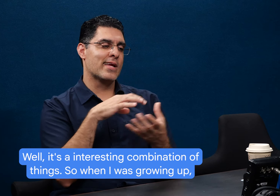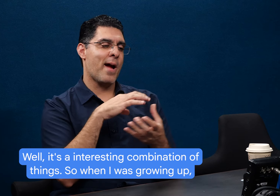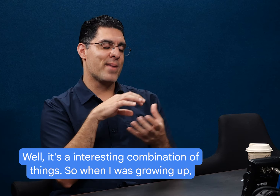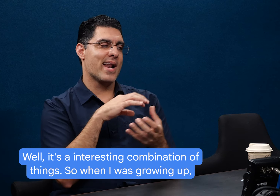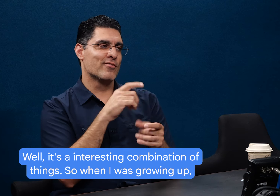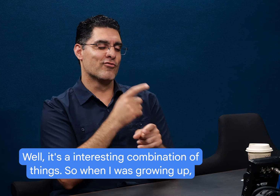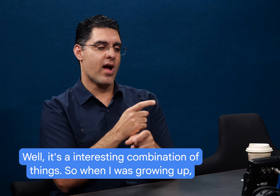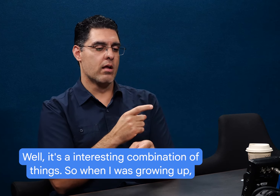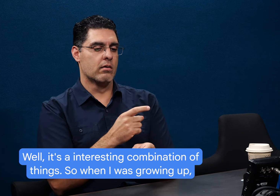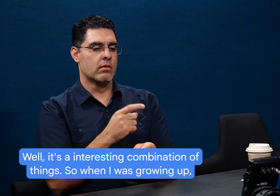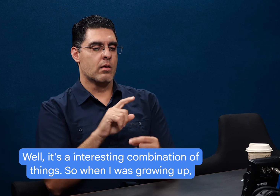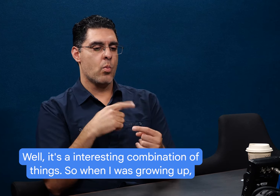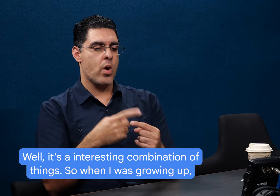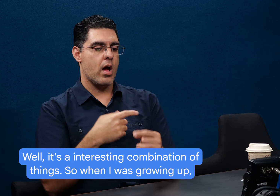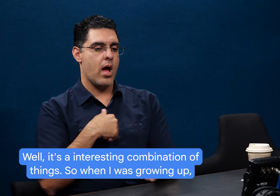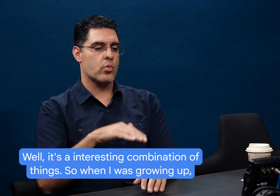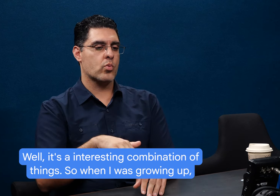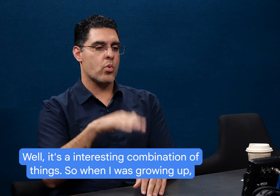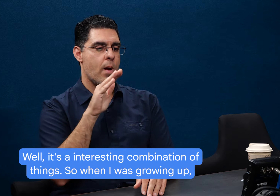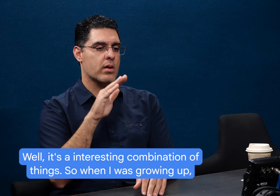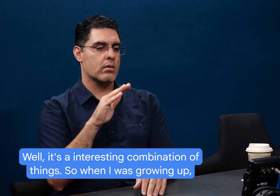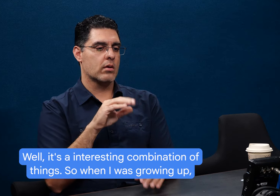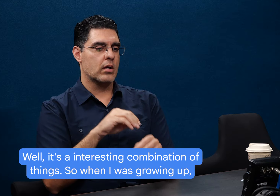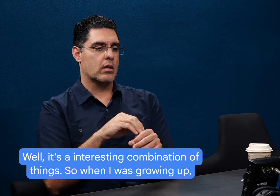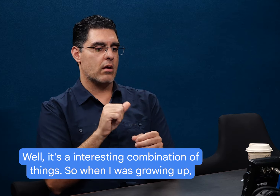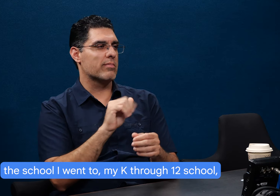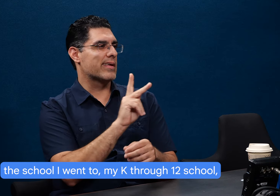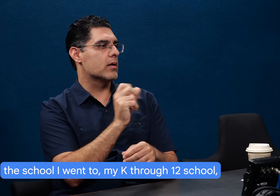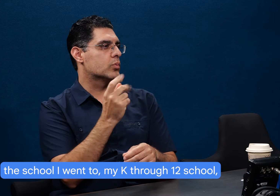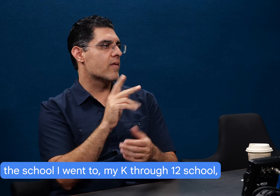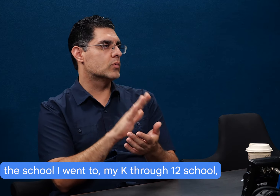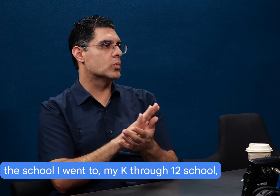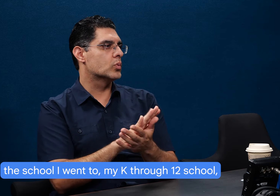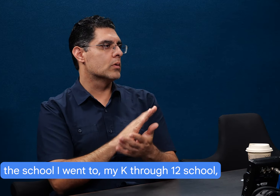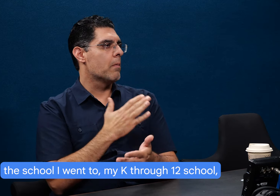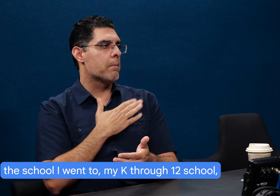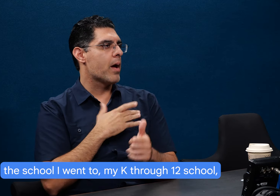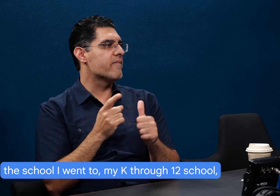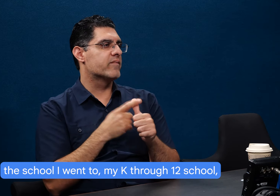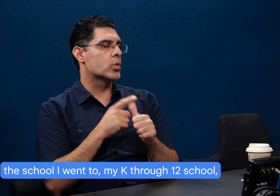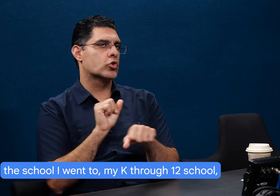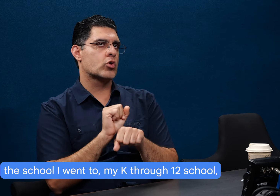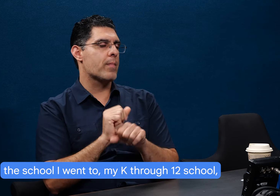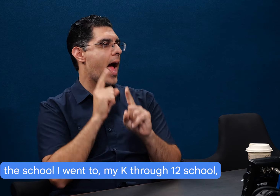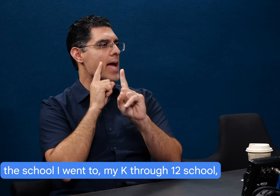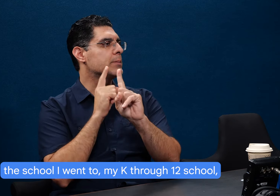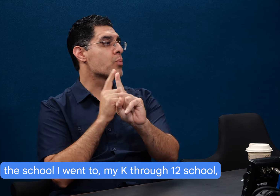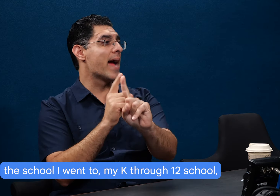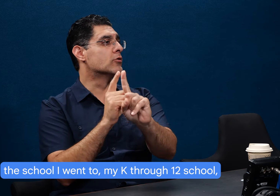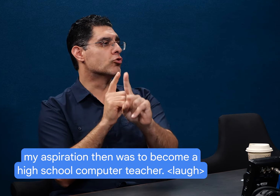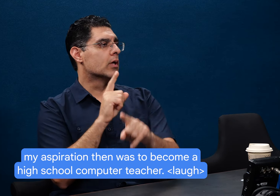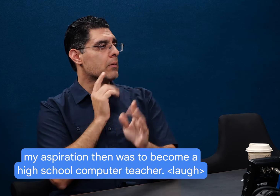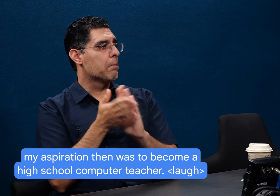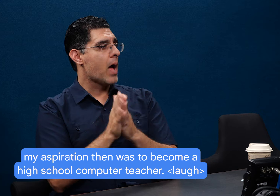Well, it's an interesting combination of things. So when I was growing up, the school I went to, my K through 12 school,